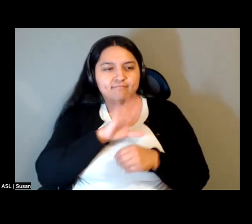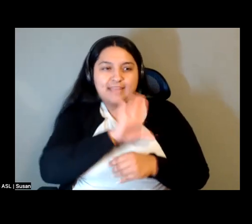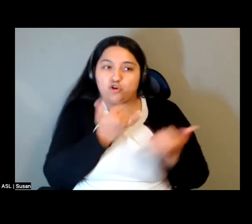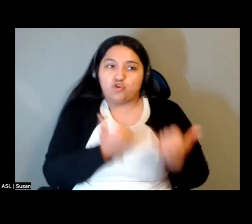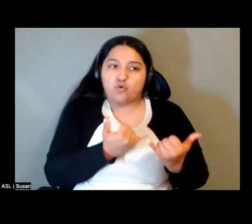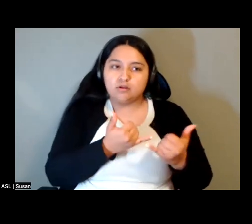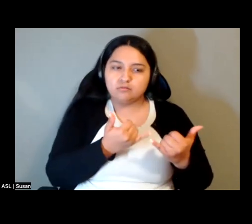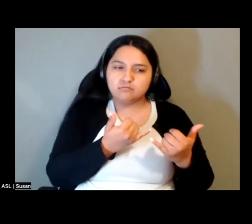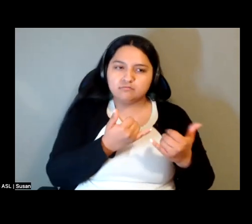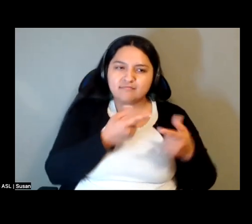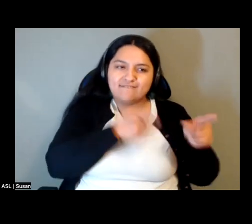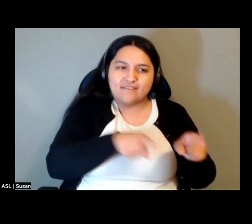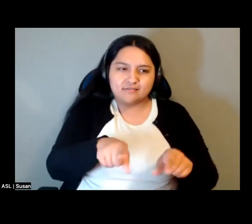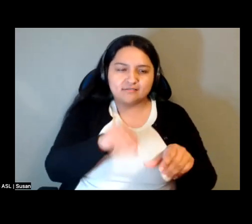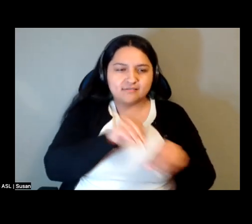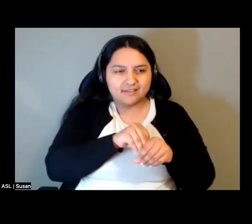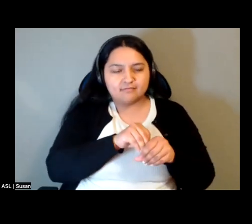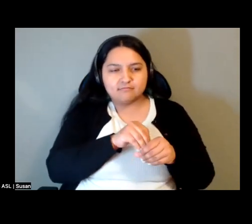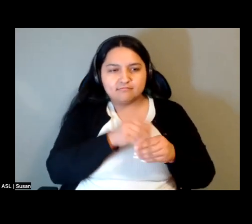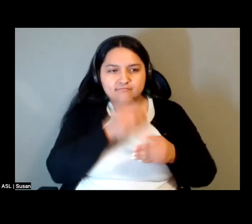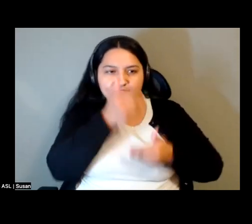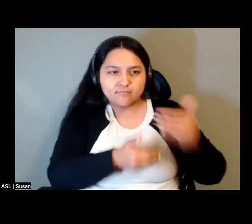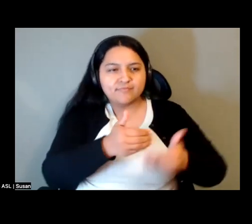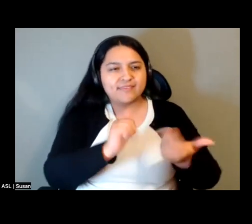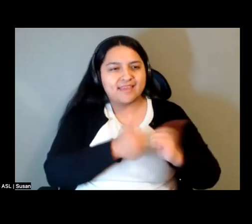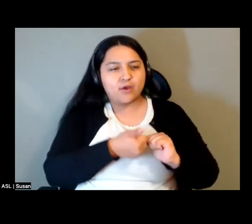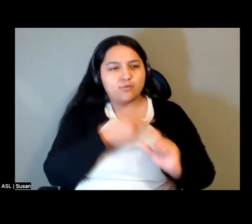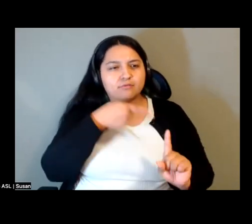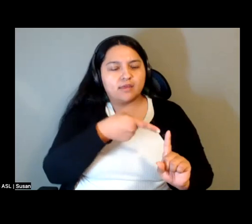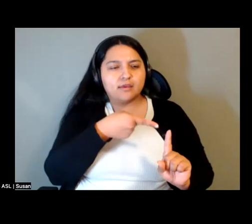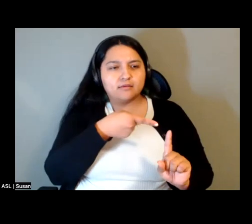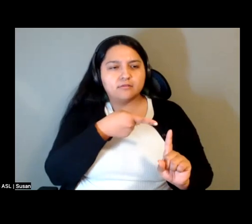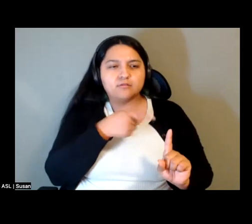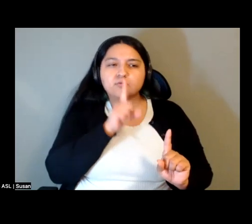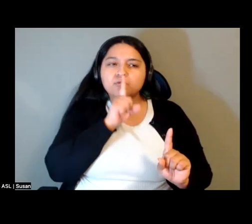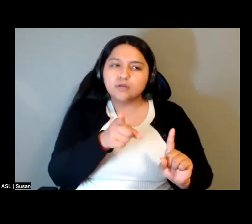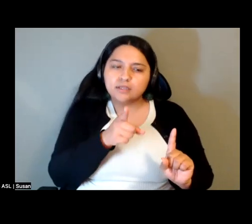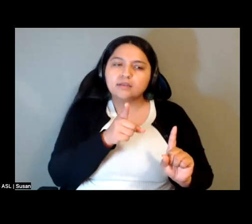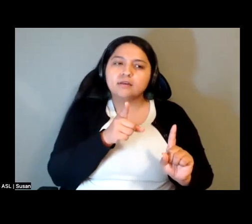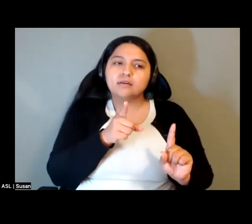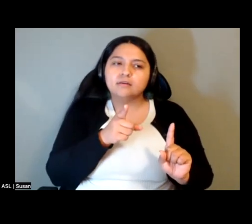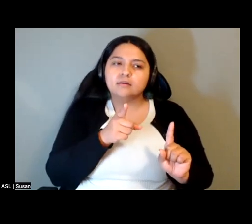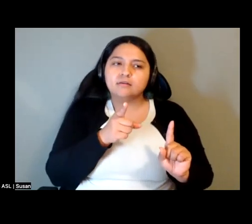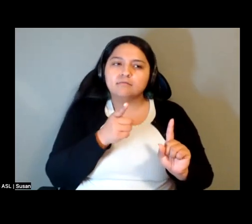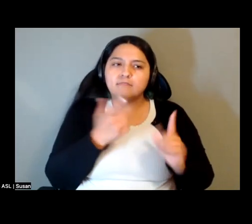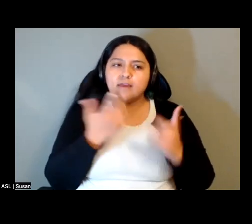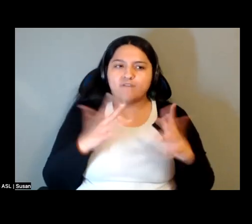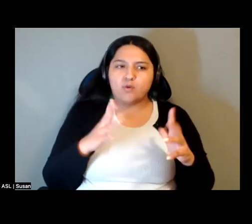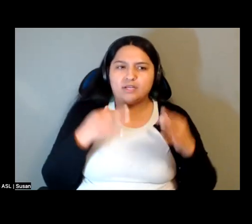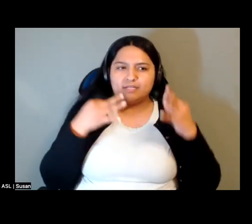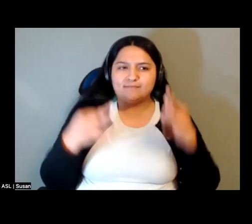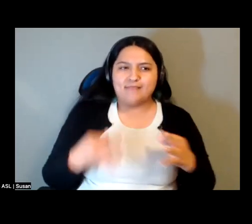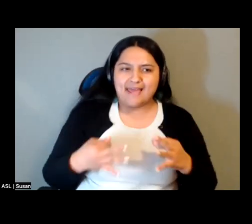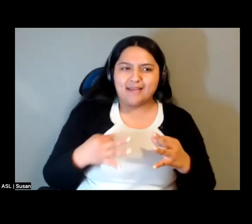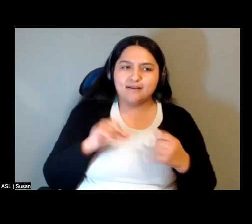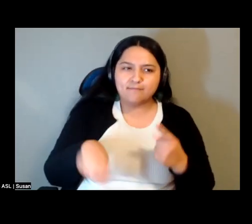in their practice, come to be very clear about creating not just a Kurdish liberated zone, but